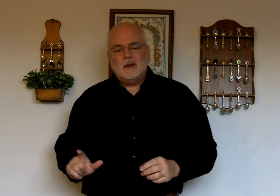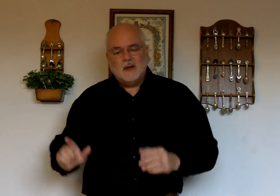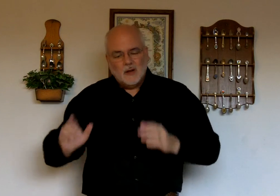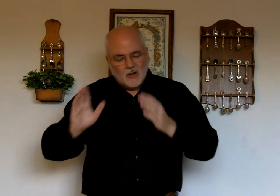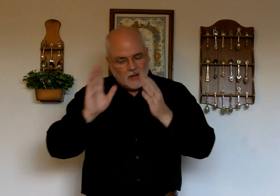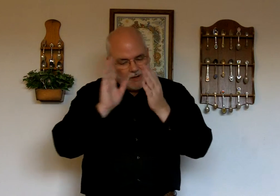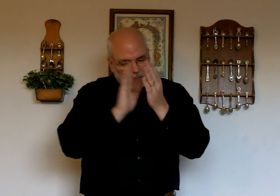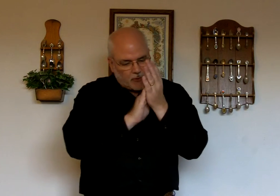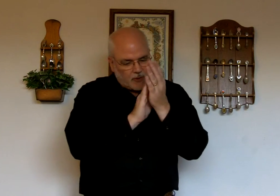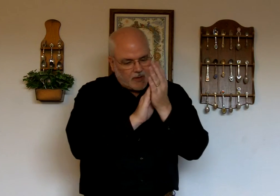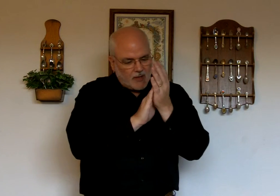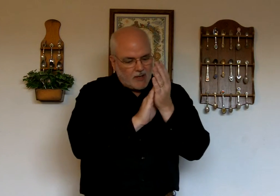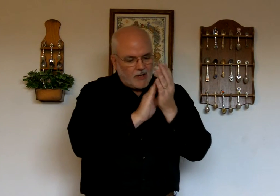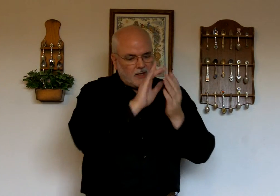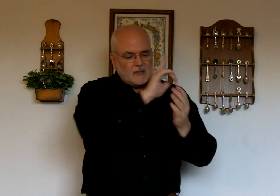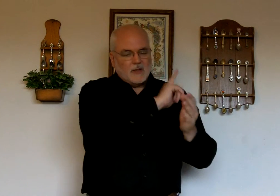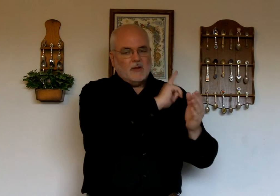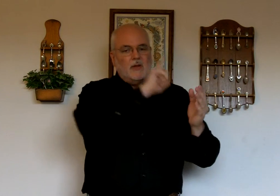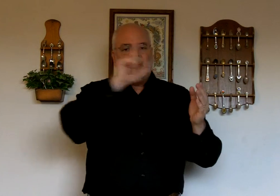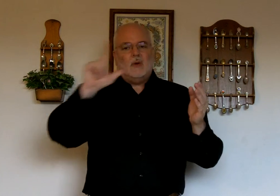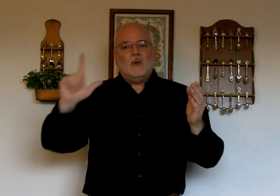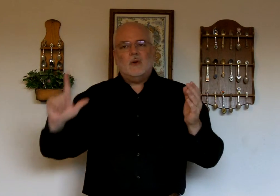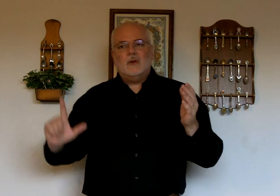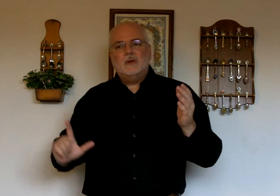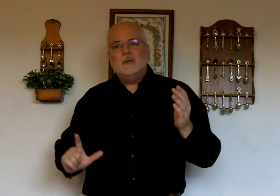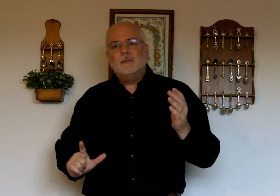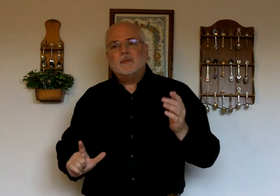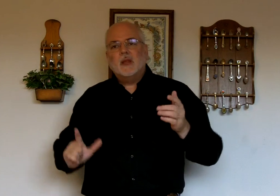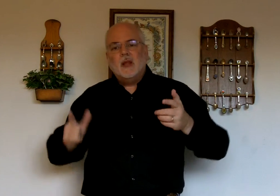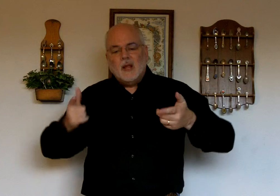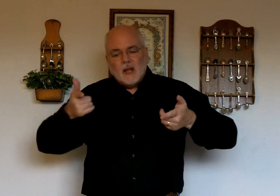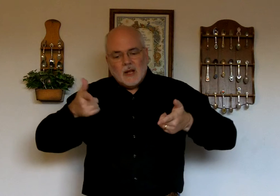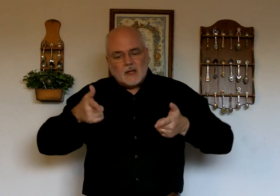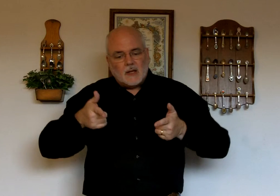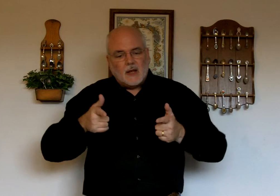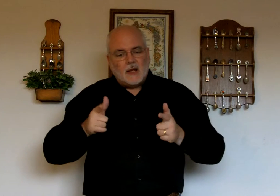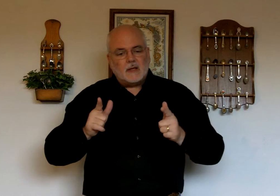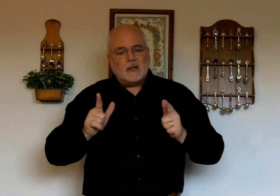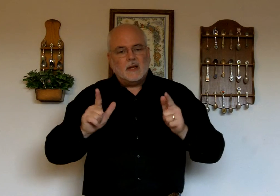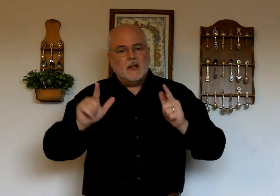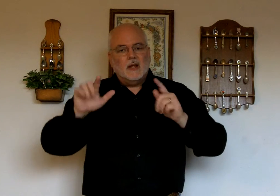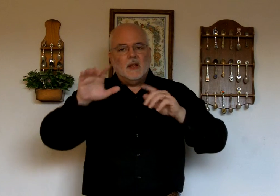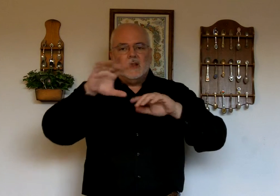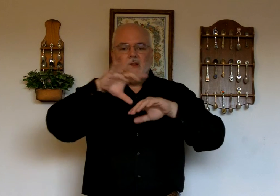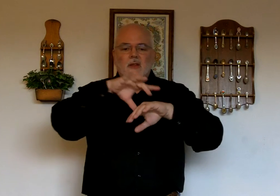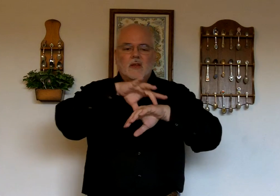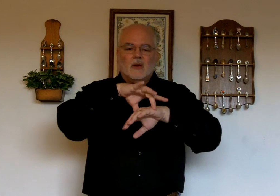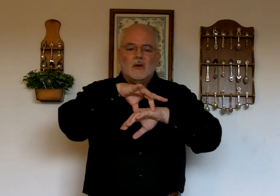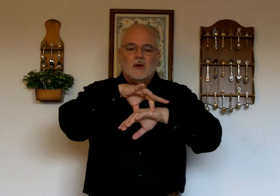praise the Lord, let the earth